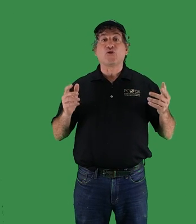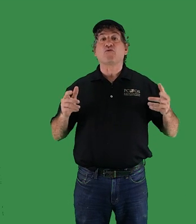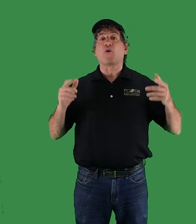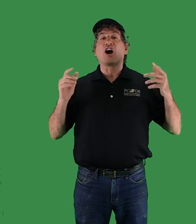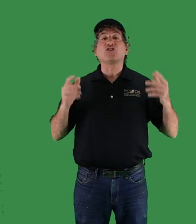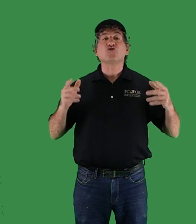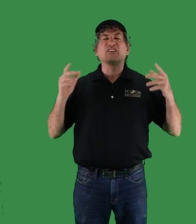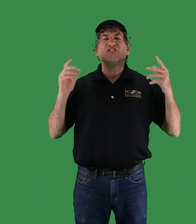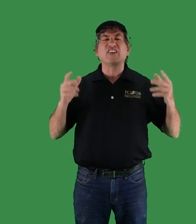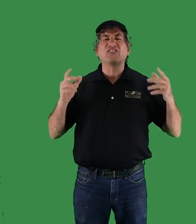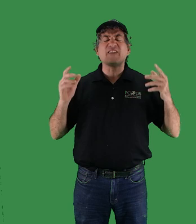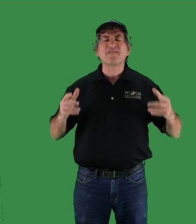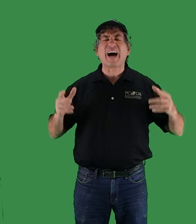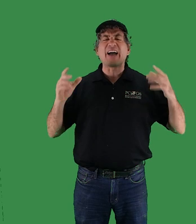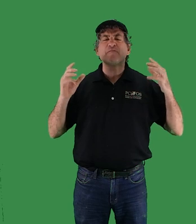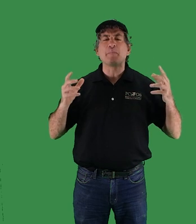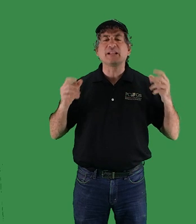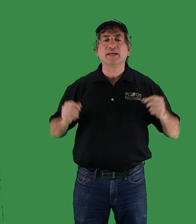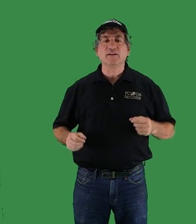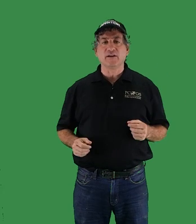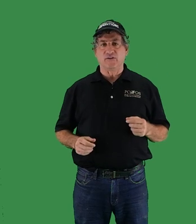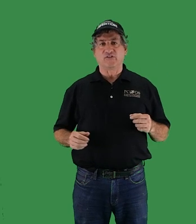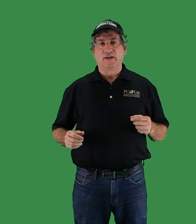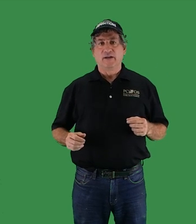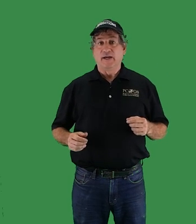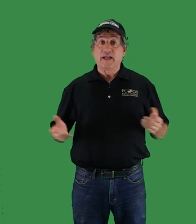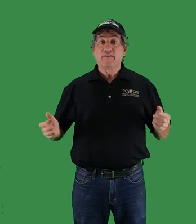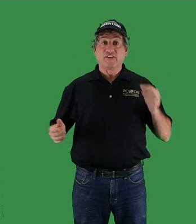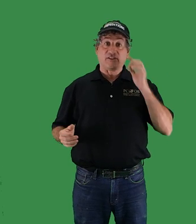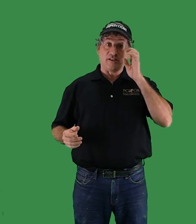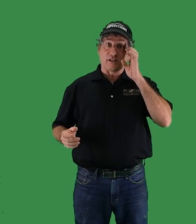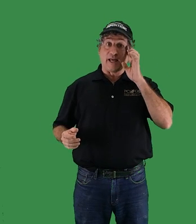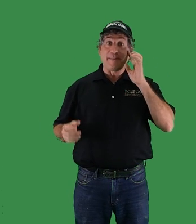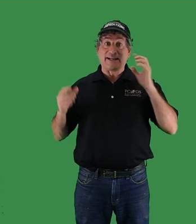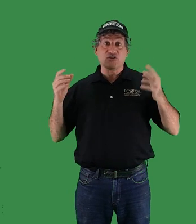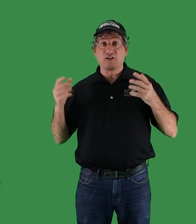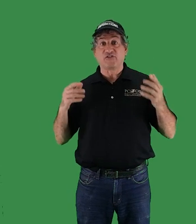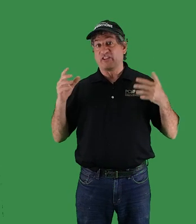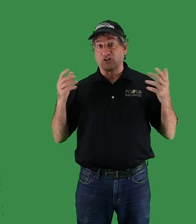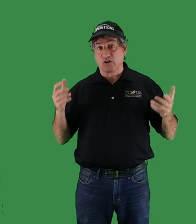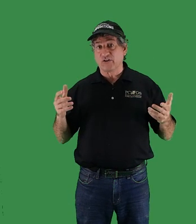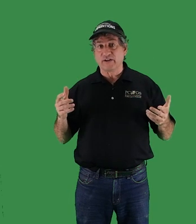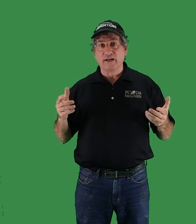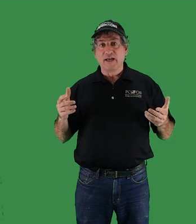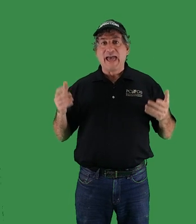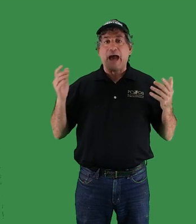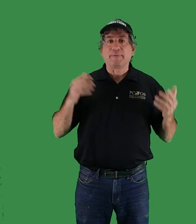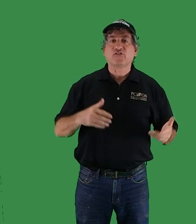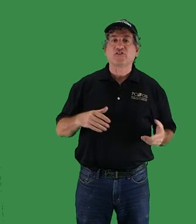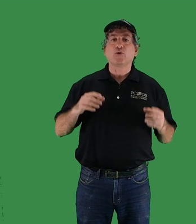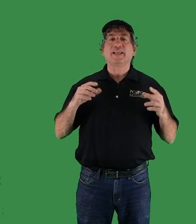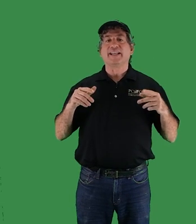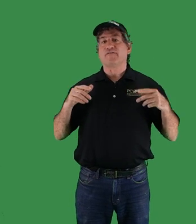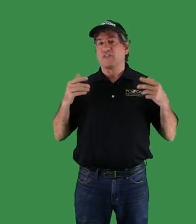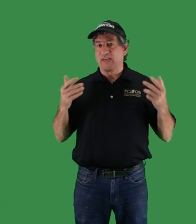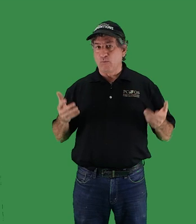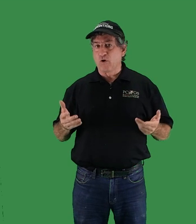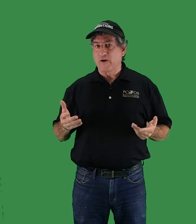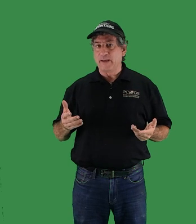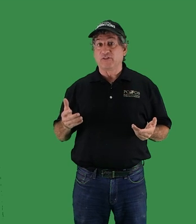over 165 million years. And obviously the climatic shifts that occurred happened slowly enough that they were able